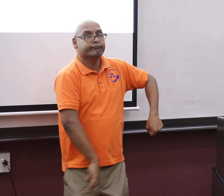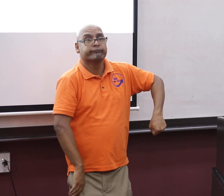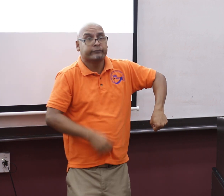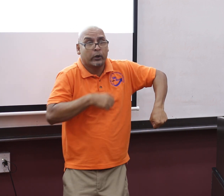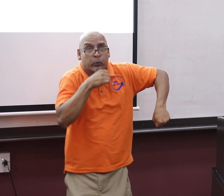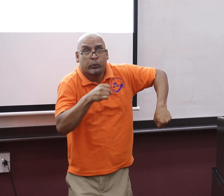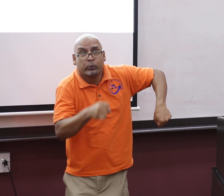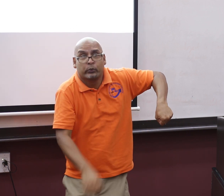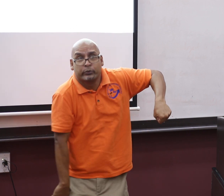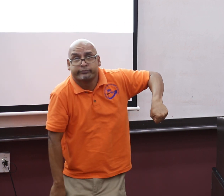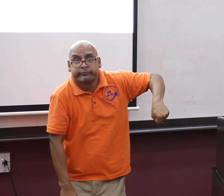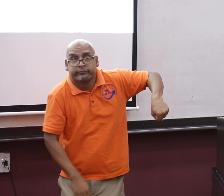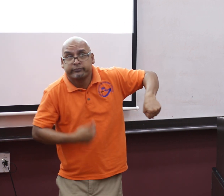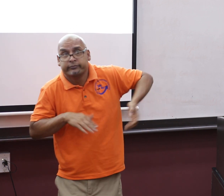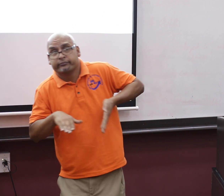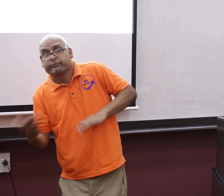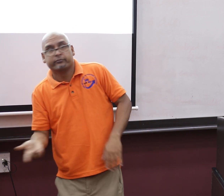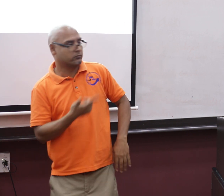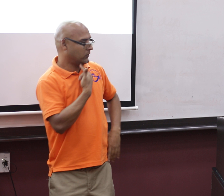child. And they continued to be like that. This is a grown person.